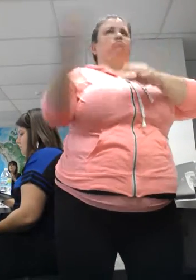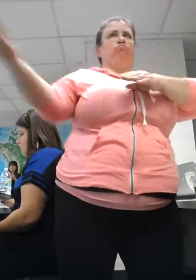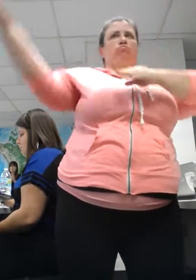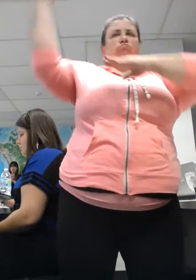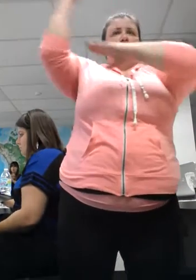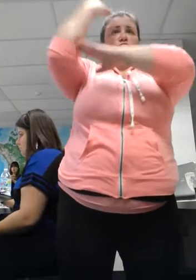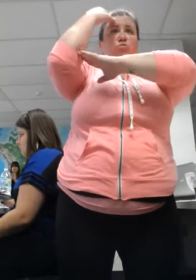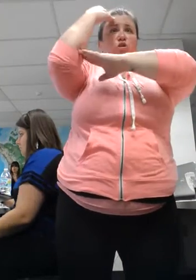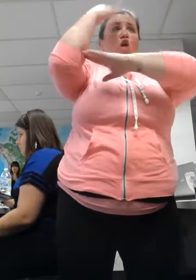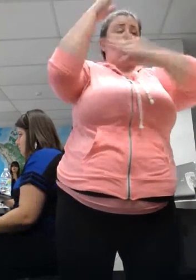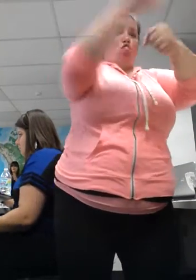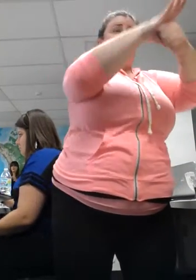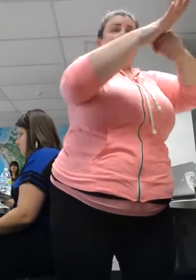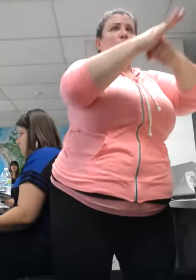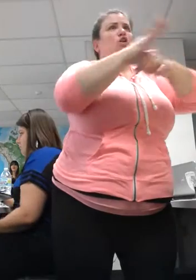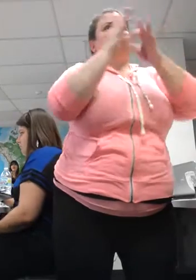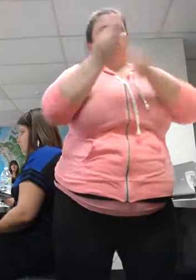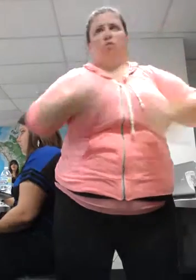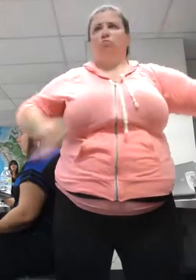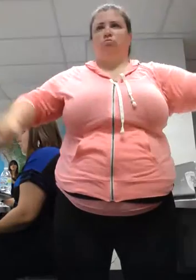clear, and mostly formally produced.